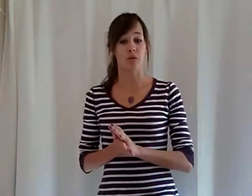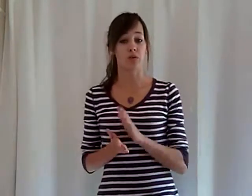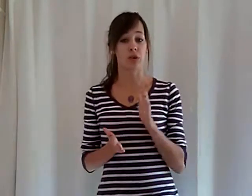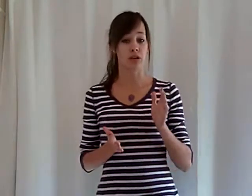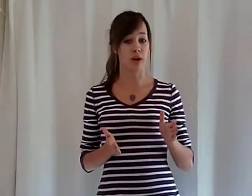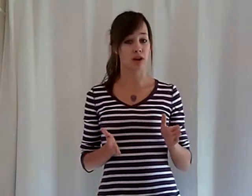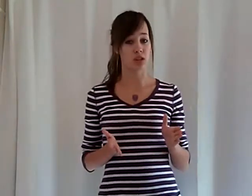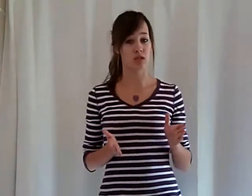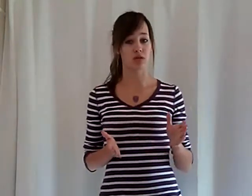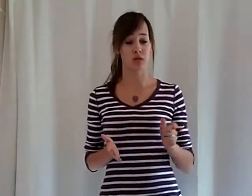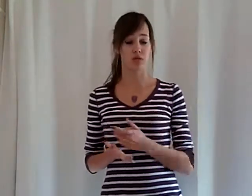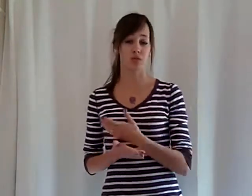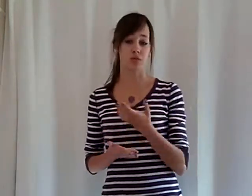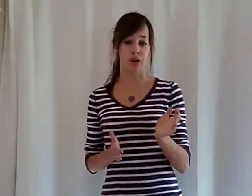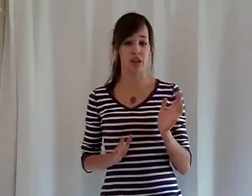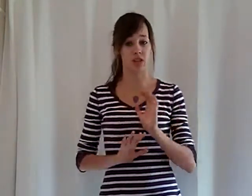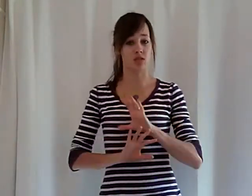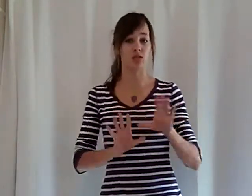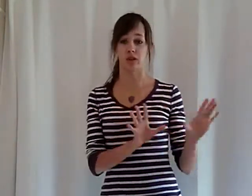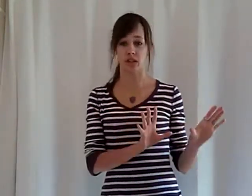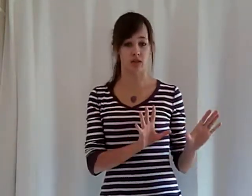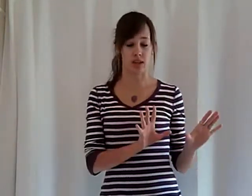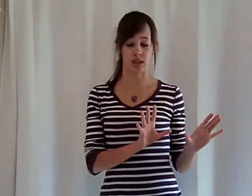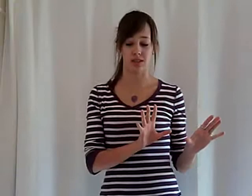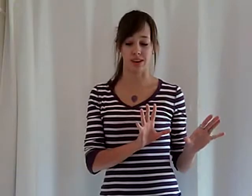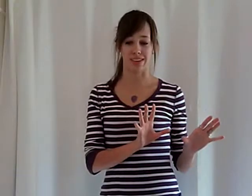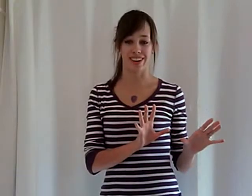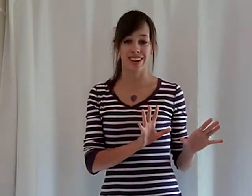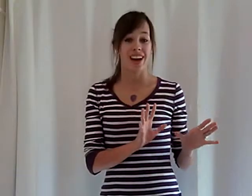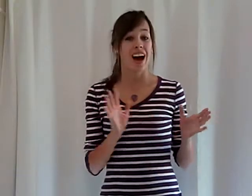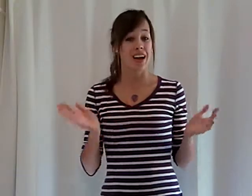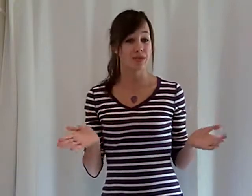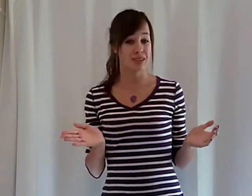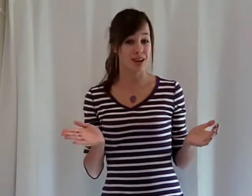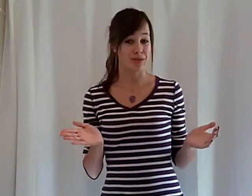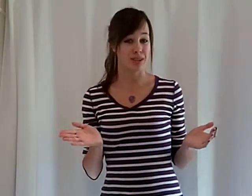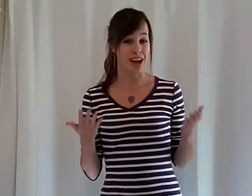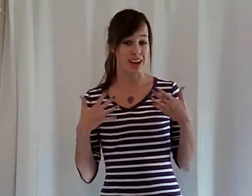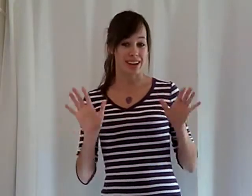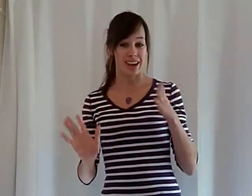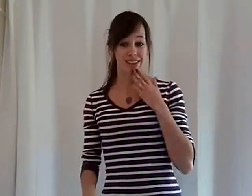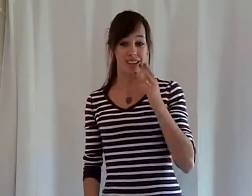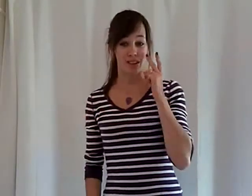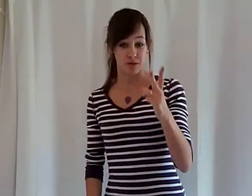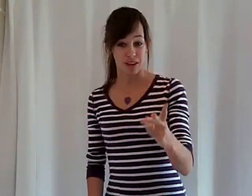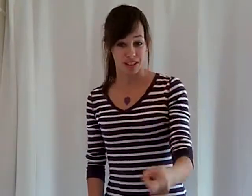one, watch part two And we'll go through the bridge and the rest of it So, I hope this helps a lot And thank you for watching